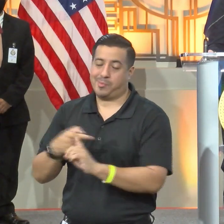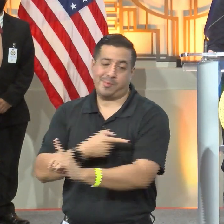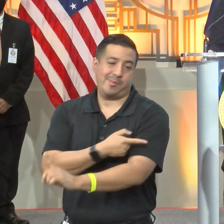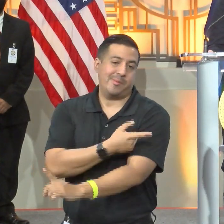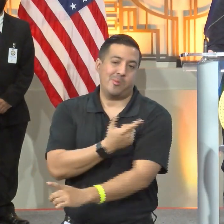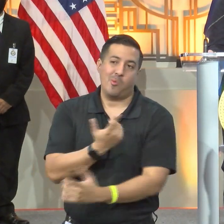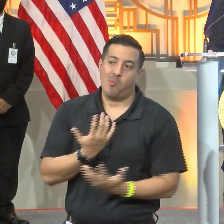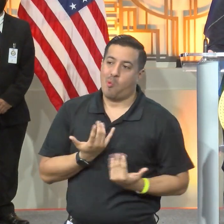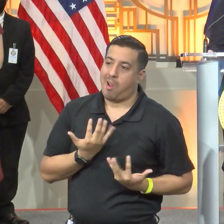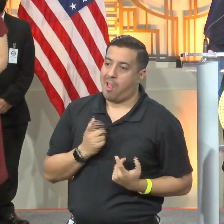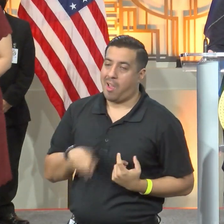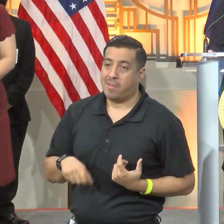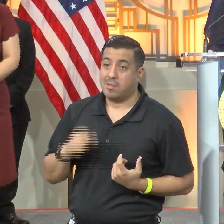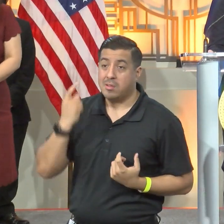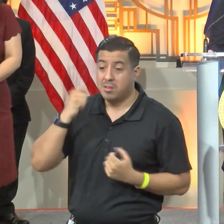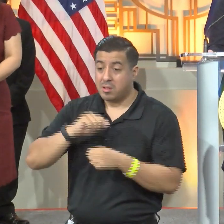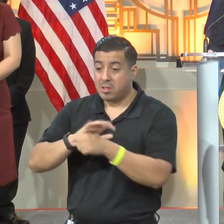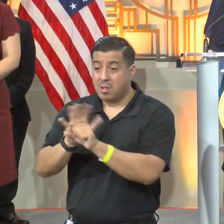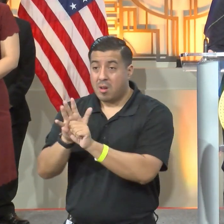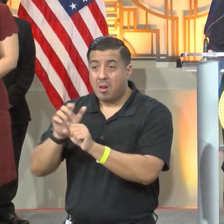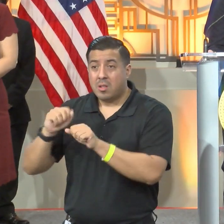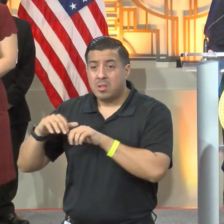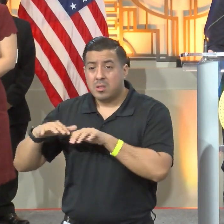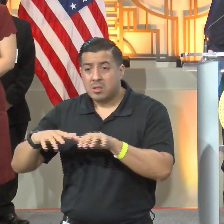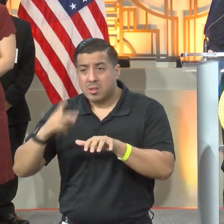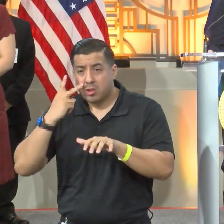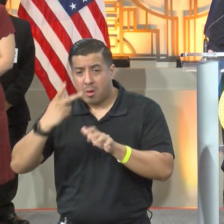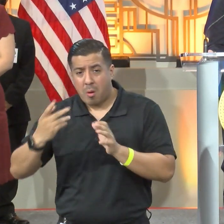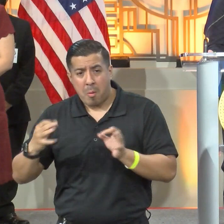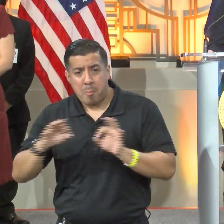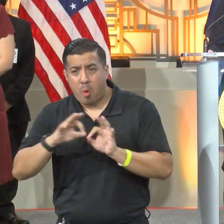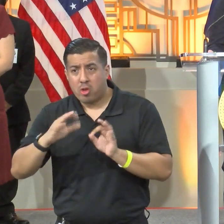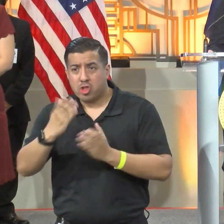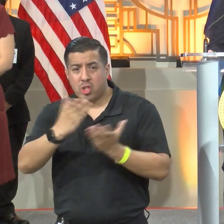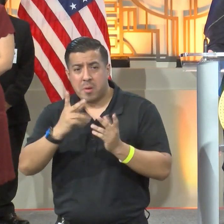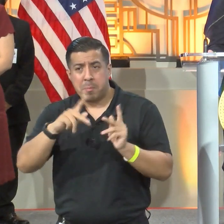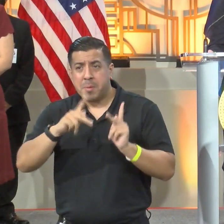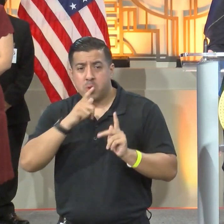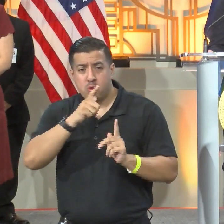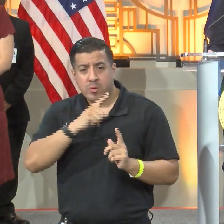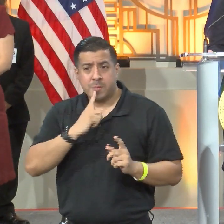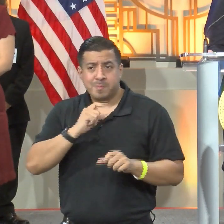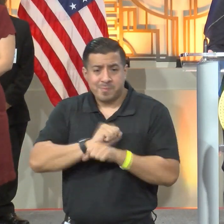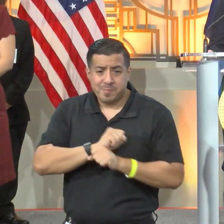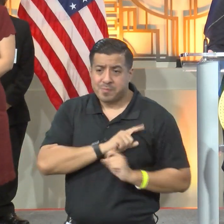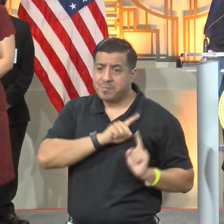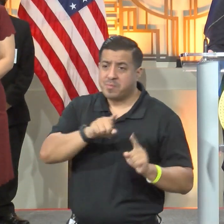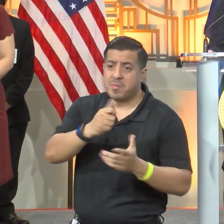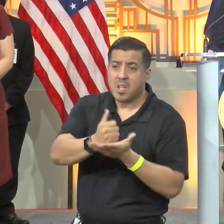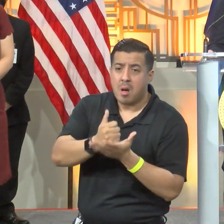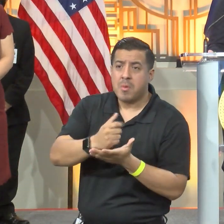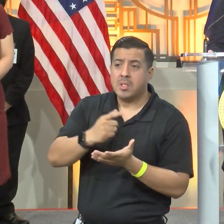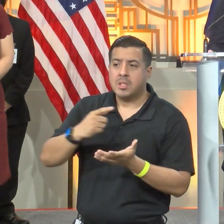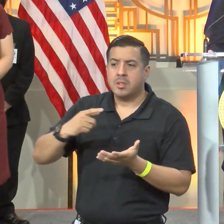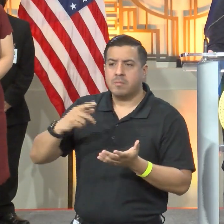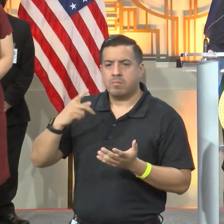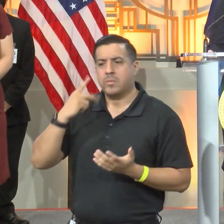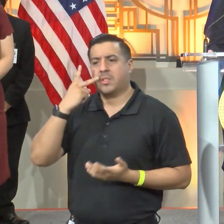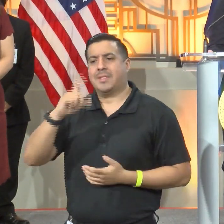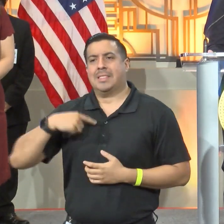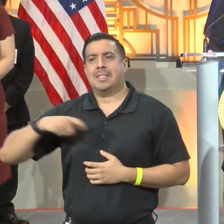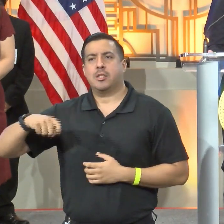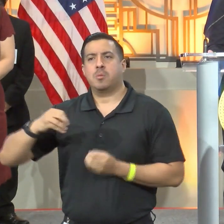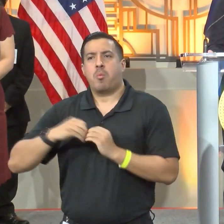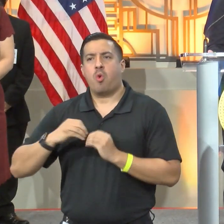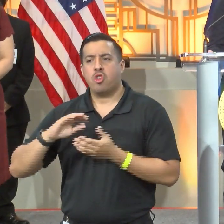Meanwhile, COVID-19 has made clear the importance of people serving on the front lines and the need for community health workers. To address